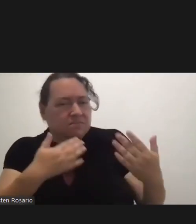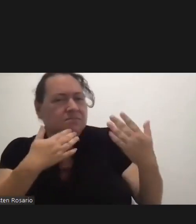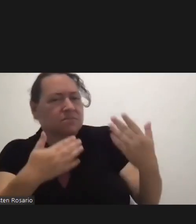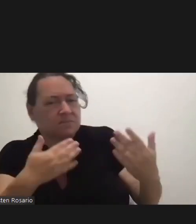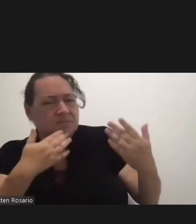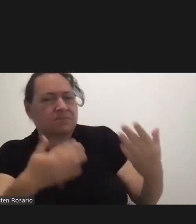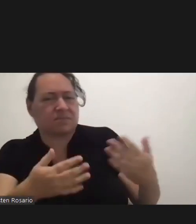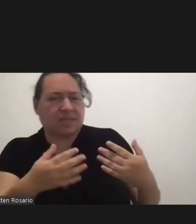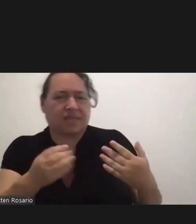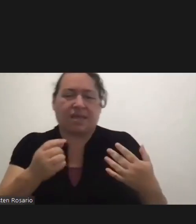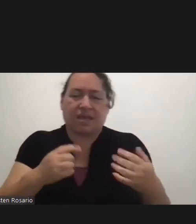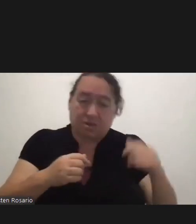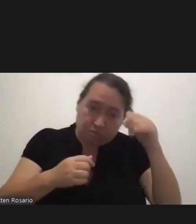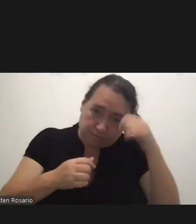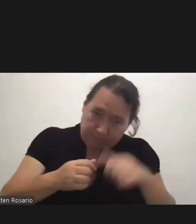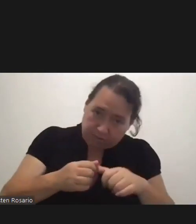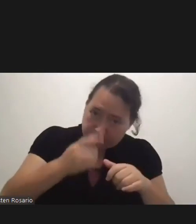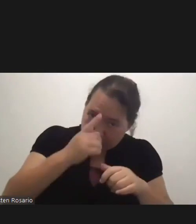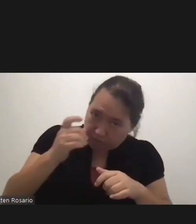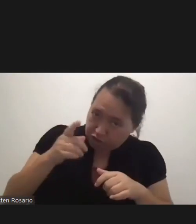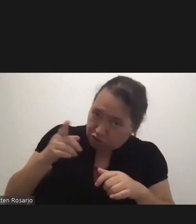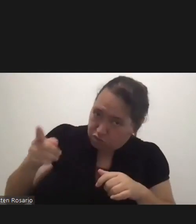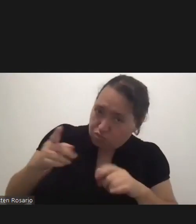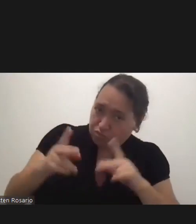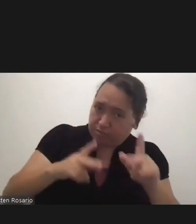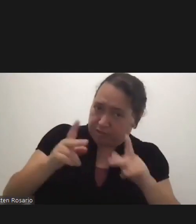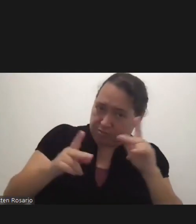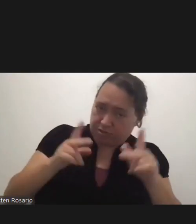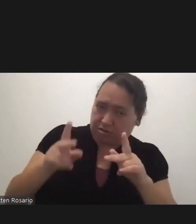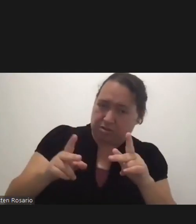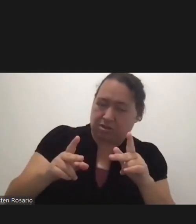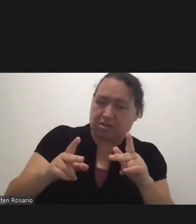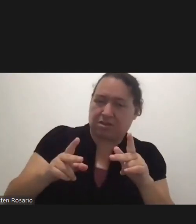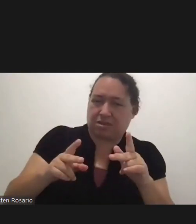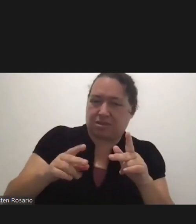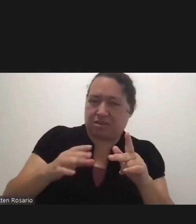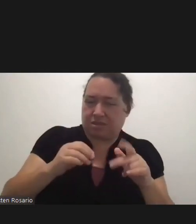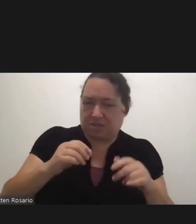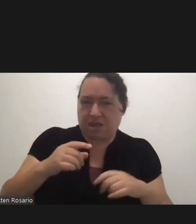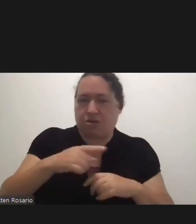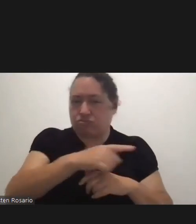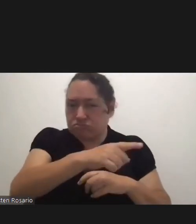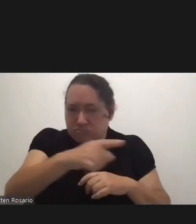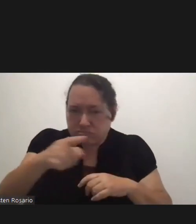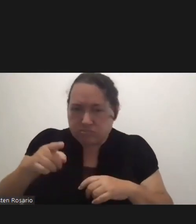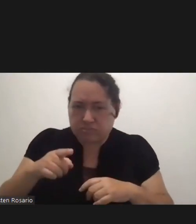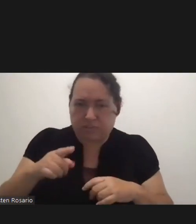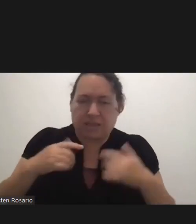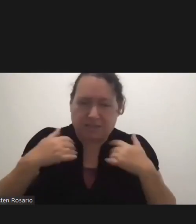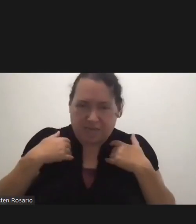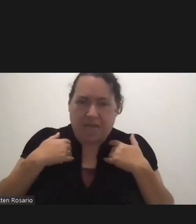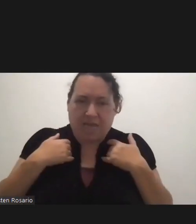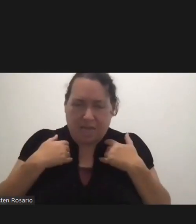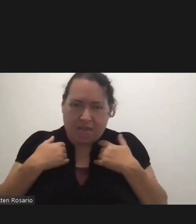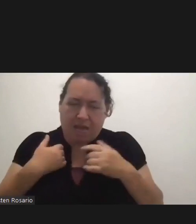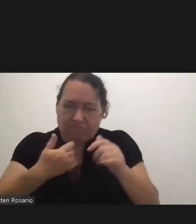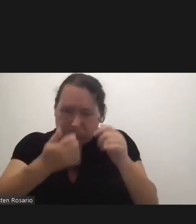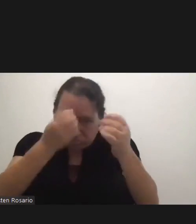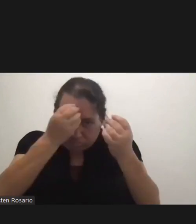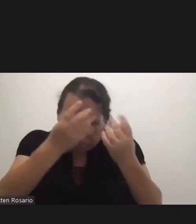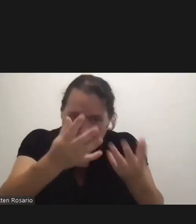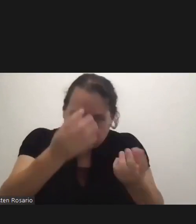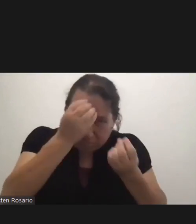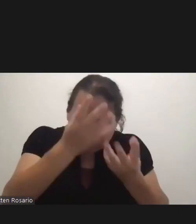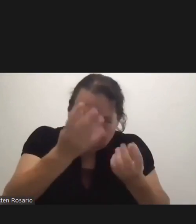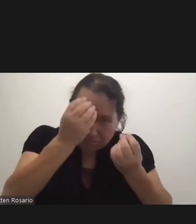that it is because of them and that they have complied for the most part, all our,